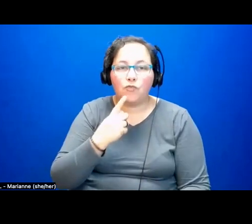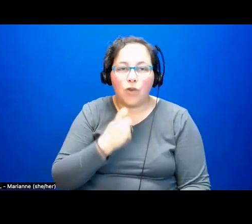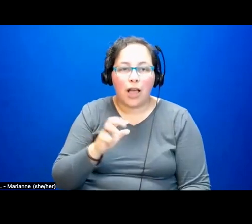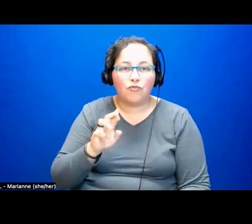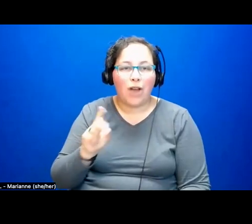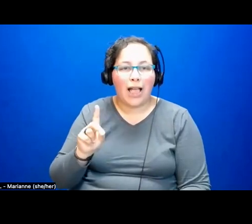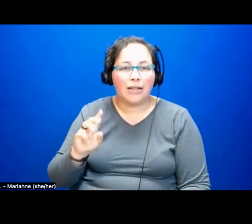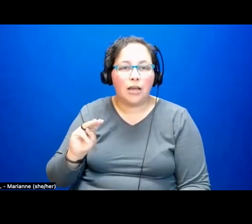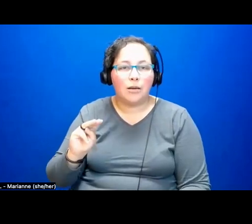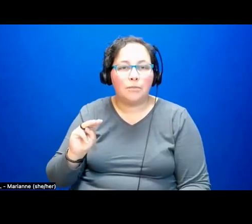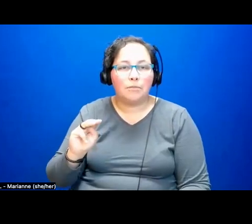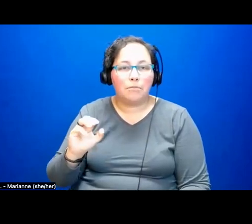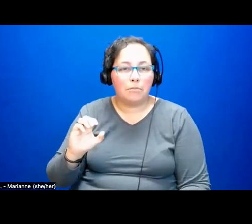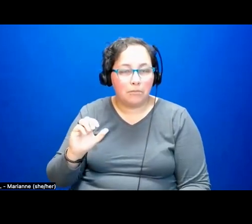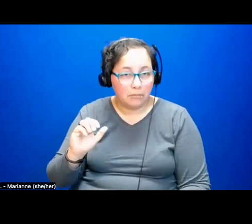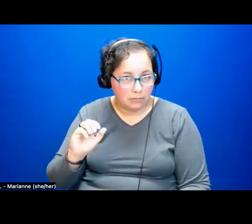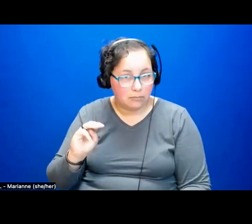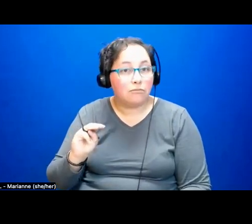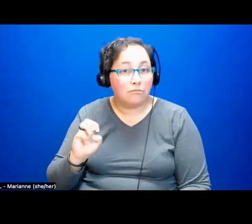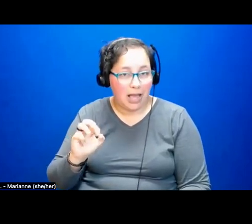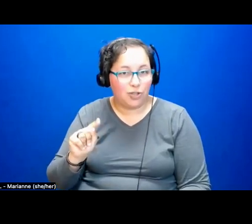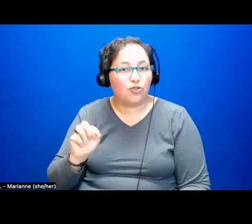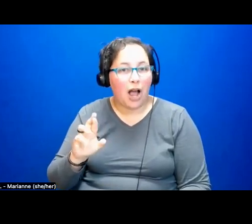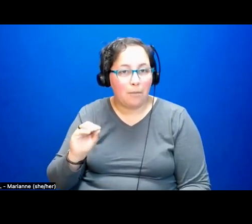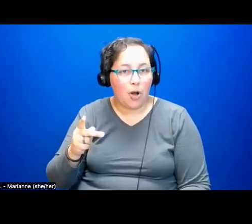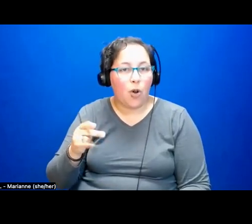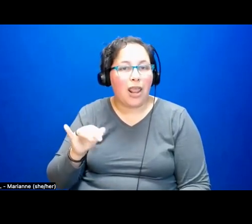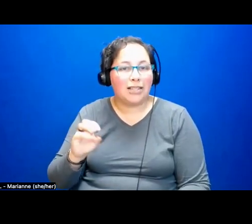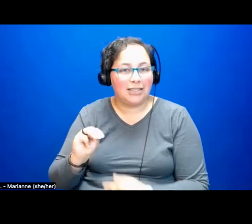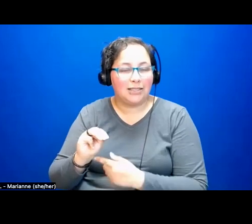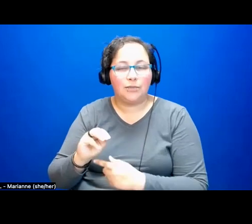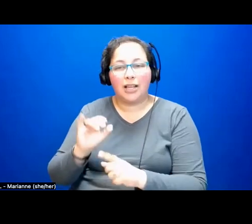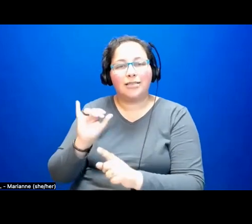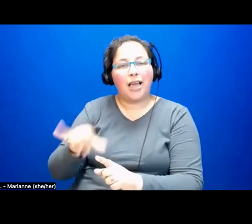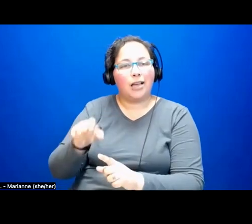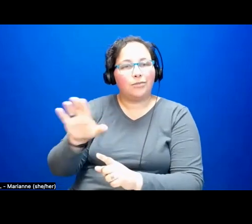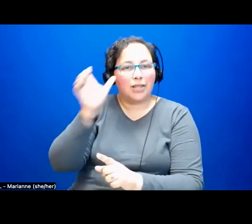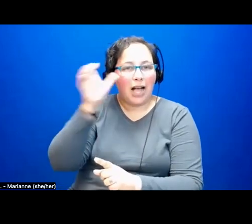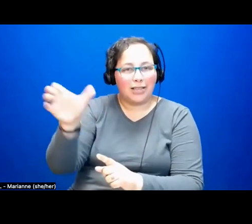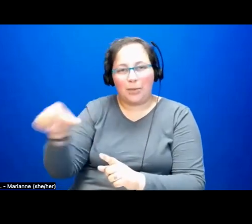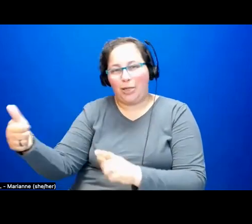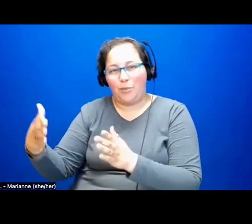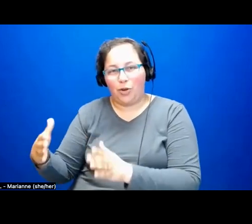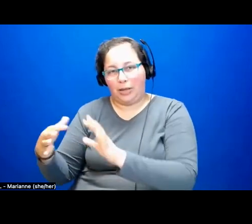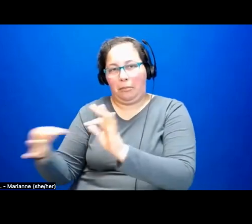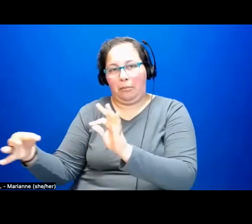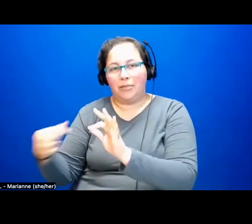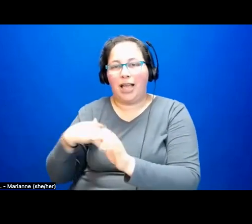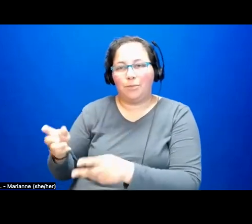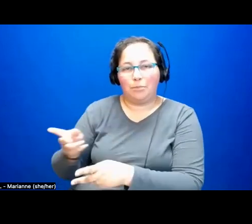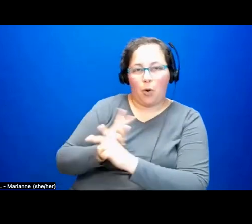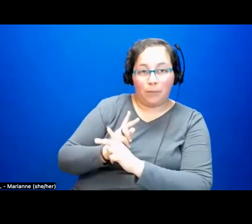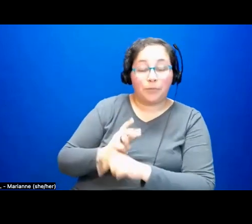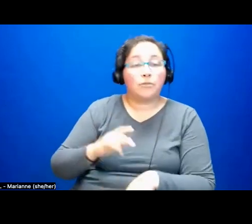Owen Hatherly's lovely phrase, ought to be what people are